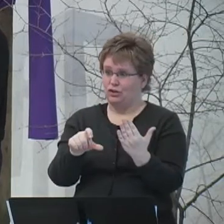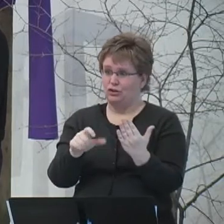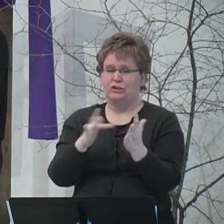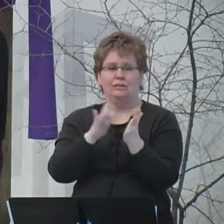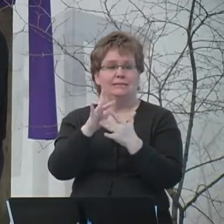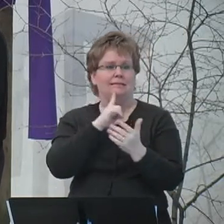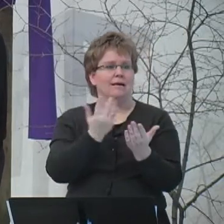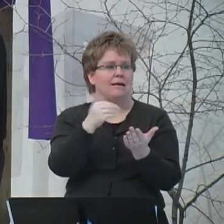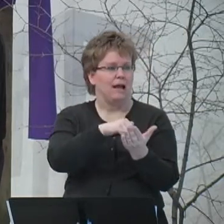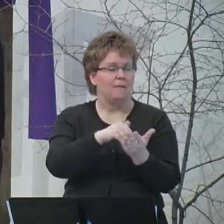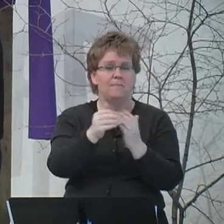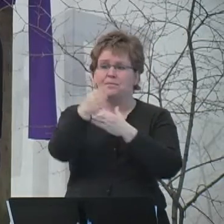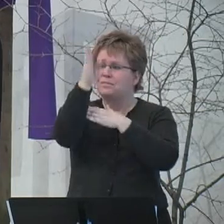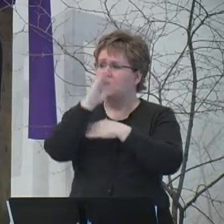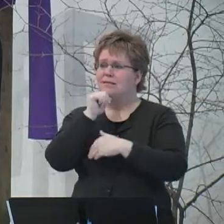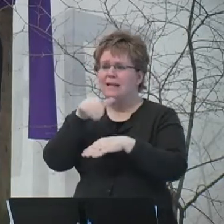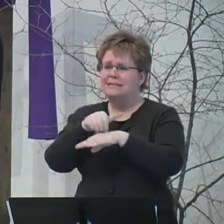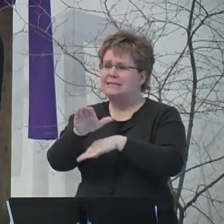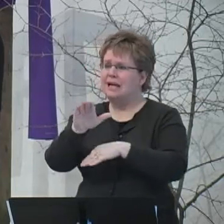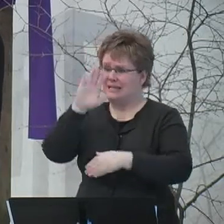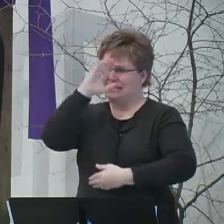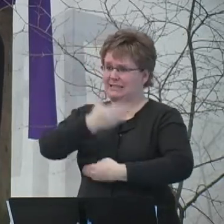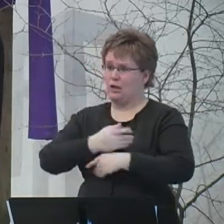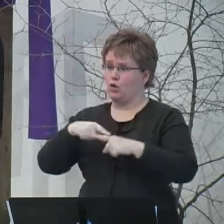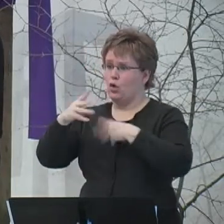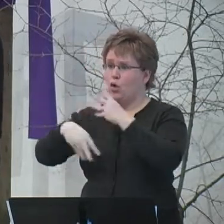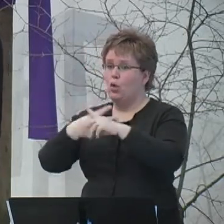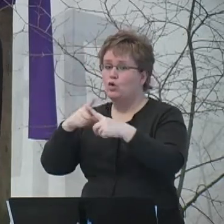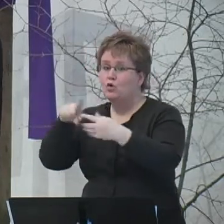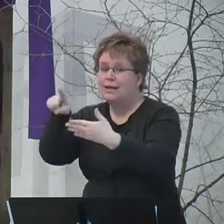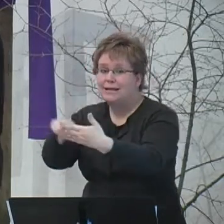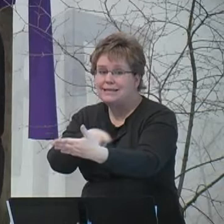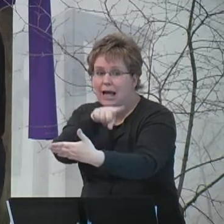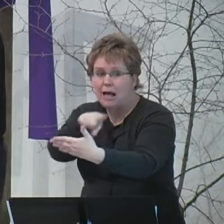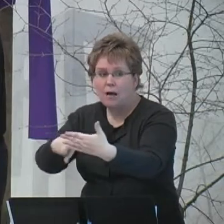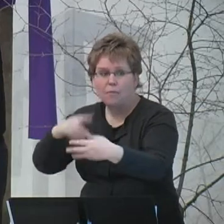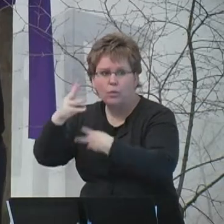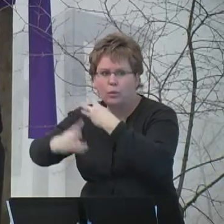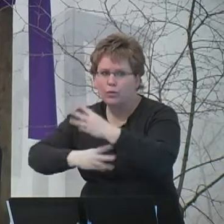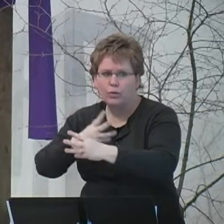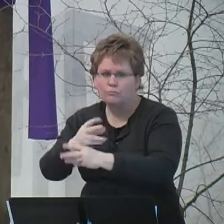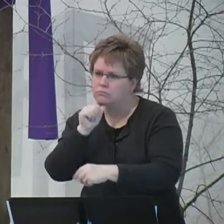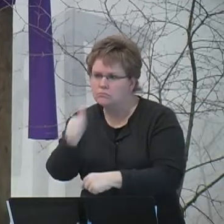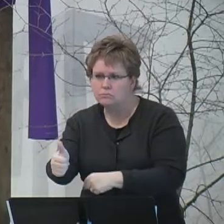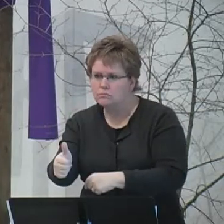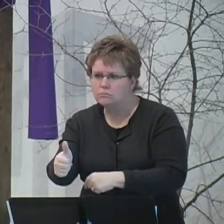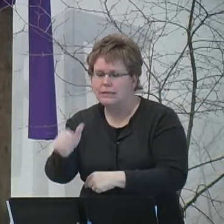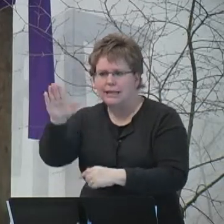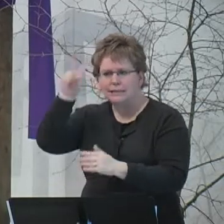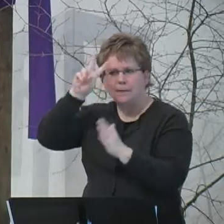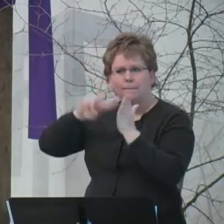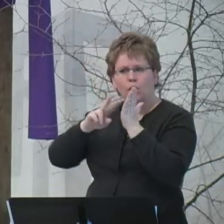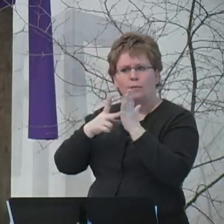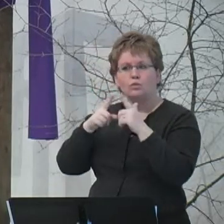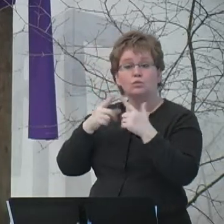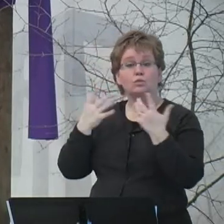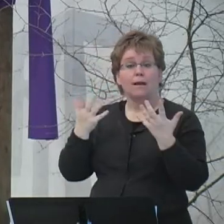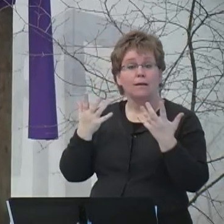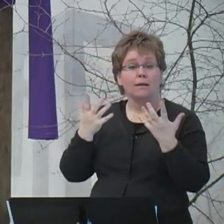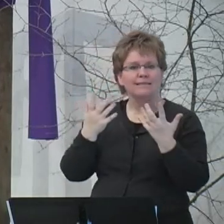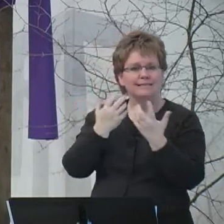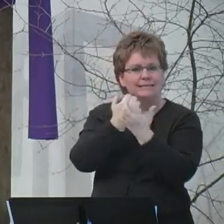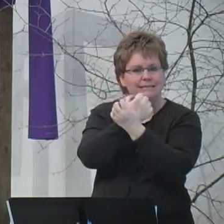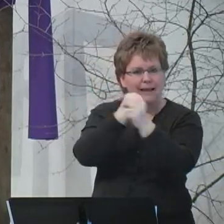he says God did not send the Son into the world to condemn the world, but in order that the world might be